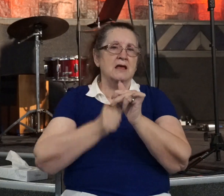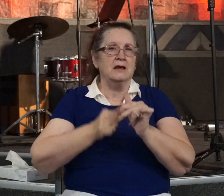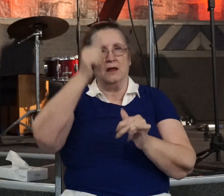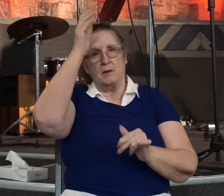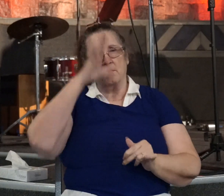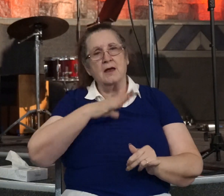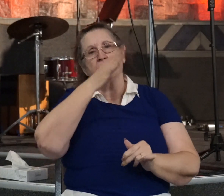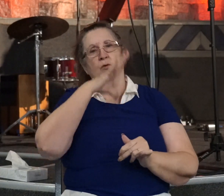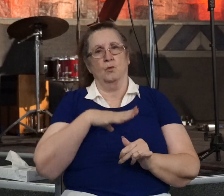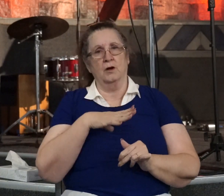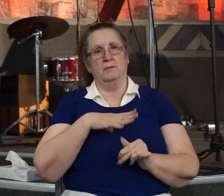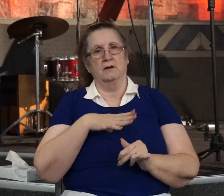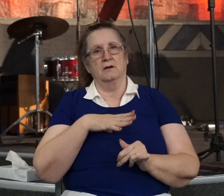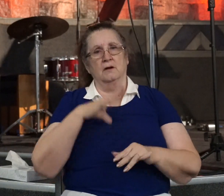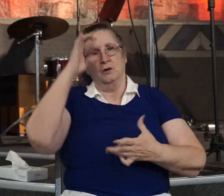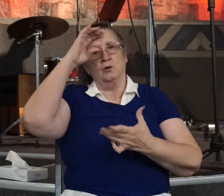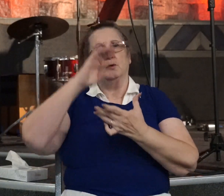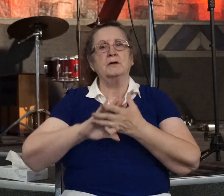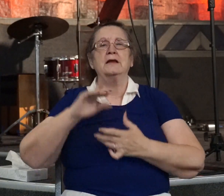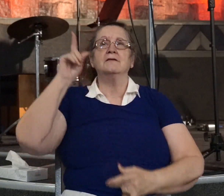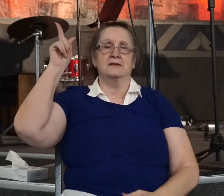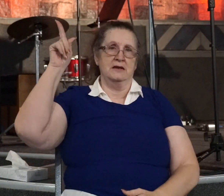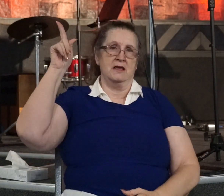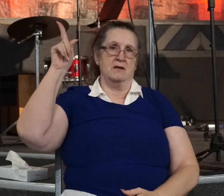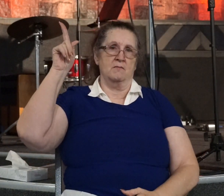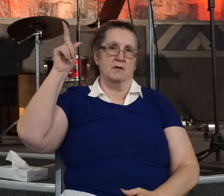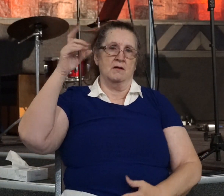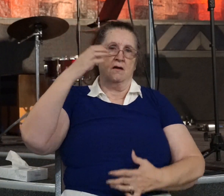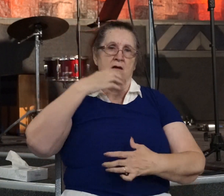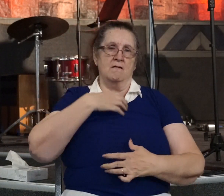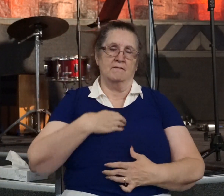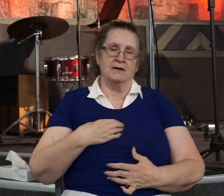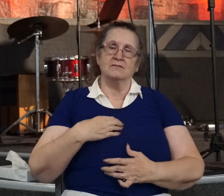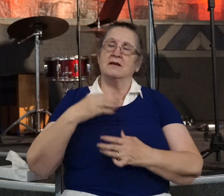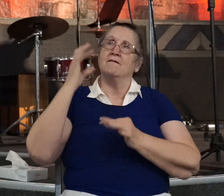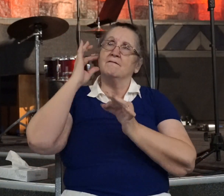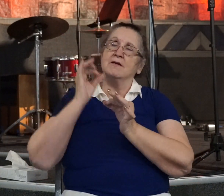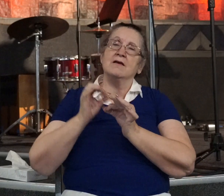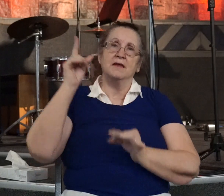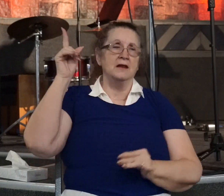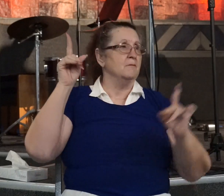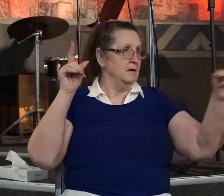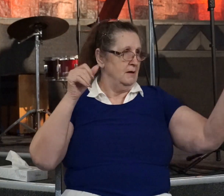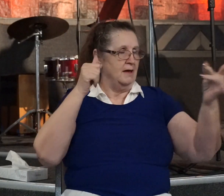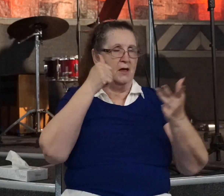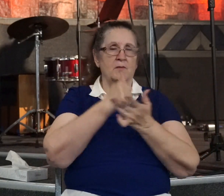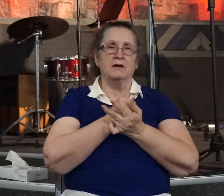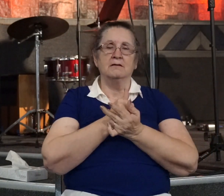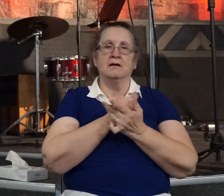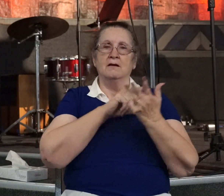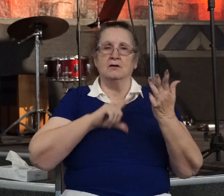who desires to put their faith in Him. For Him to be the Lord of their life.